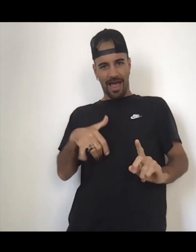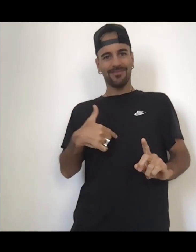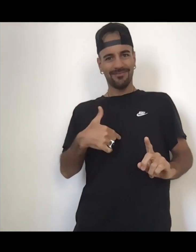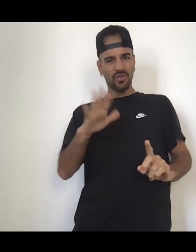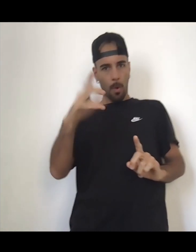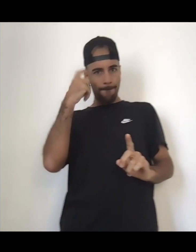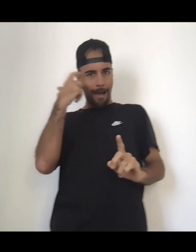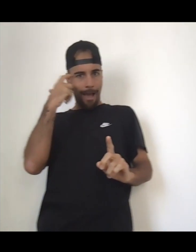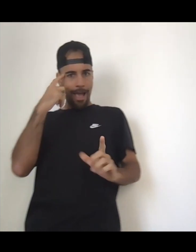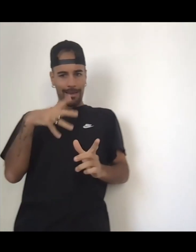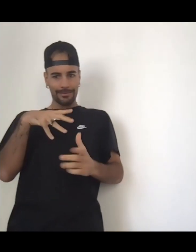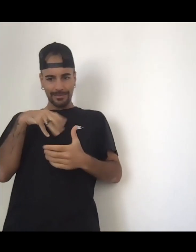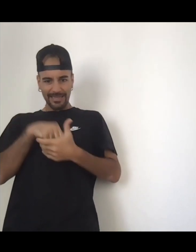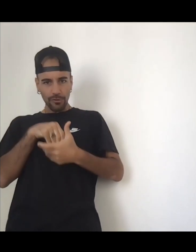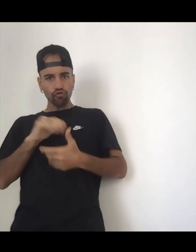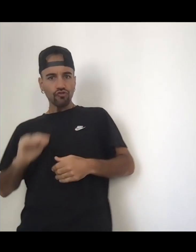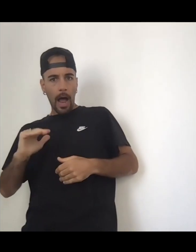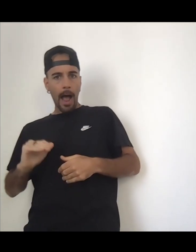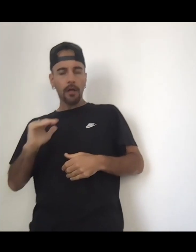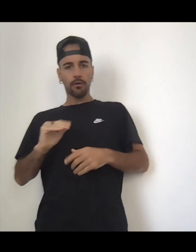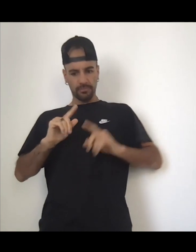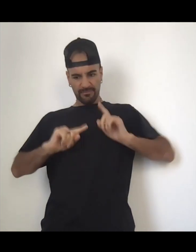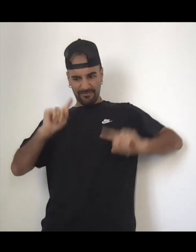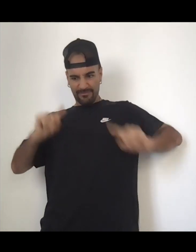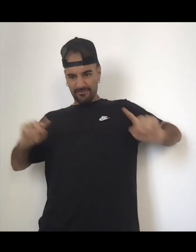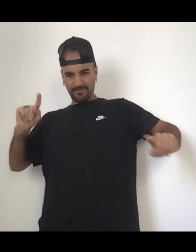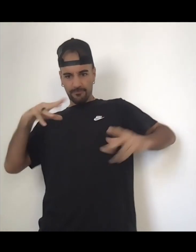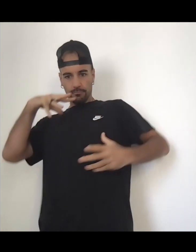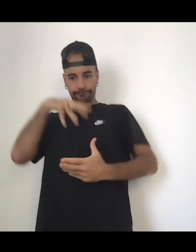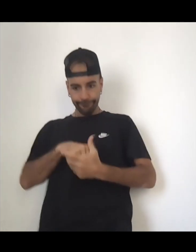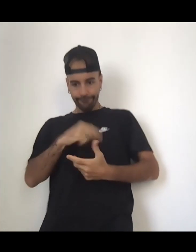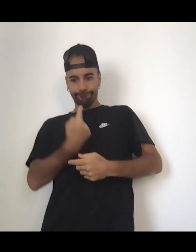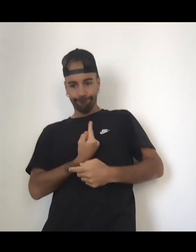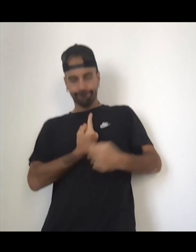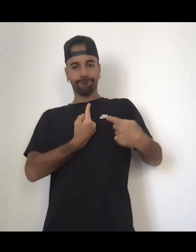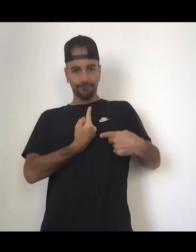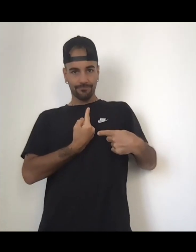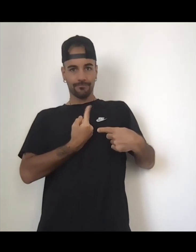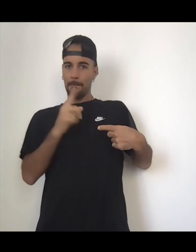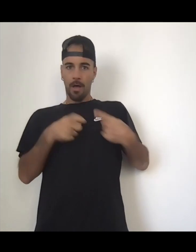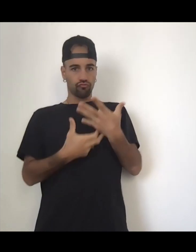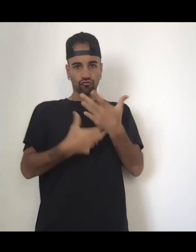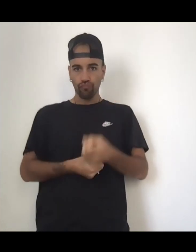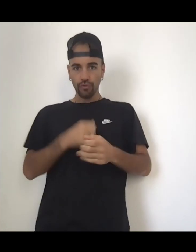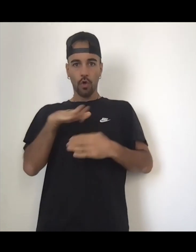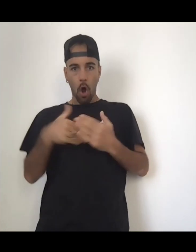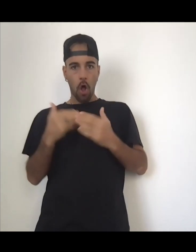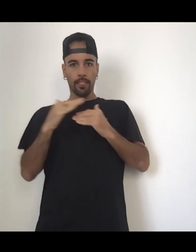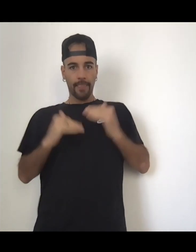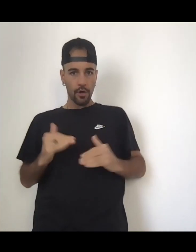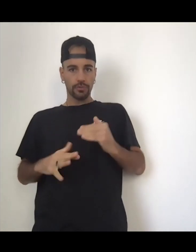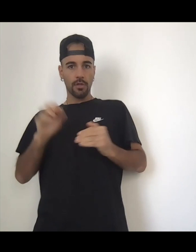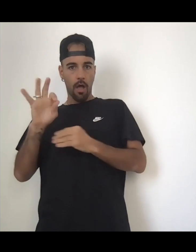does the inner child want? What does the, like, there's so many different aspects of ourselves. So first and foremost, diving in and